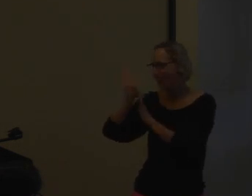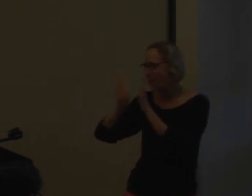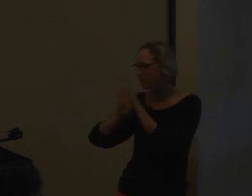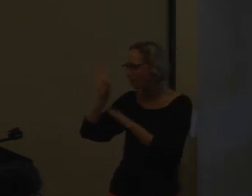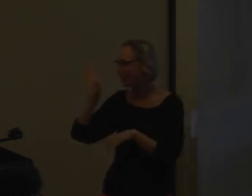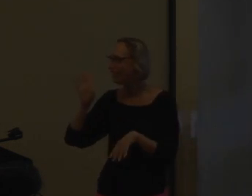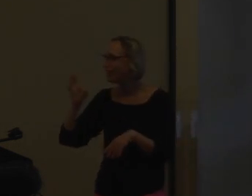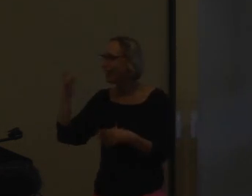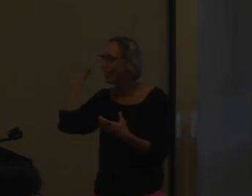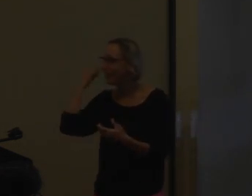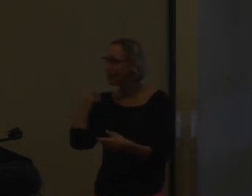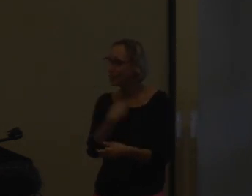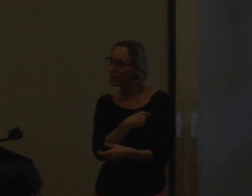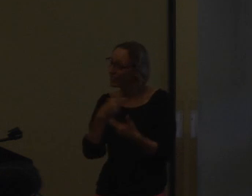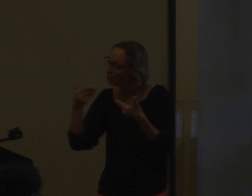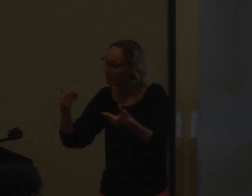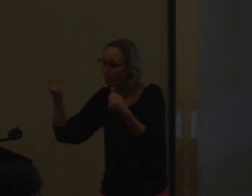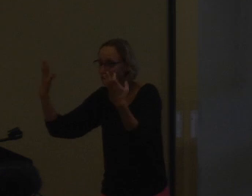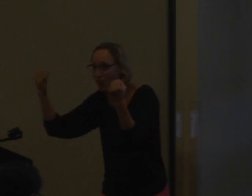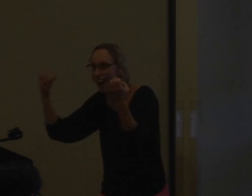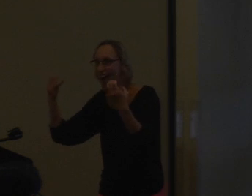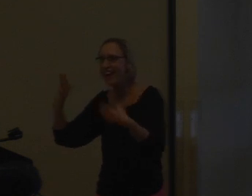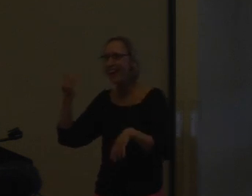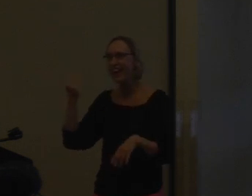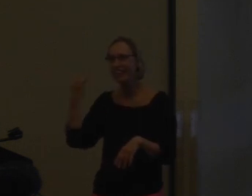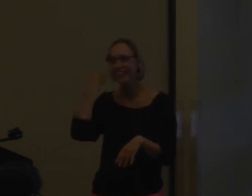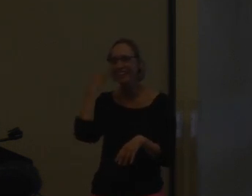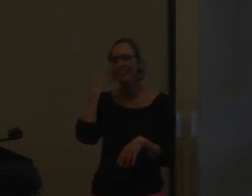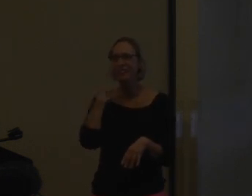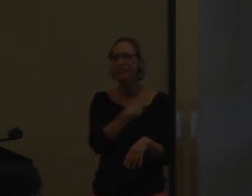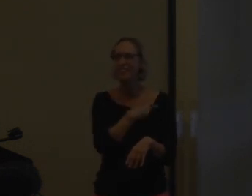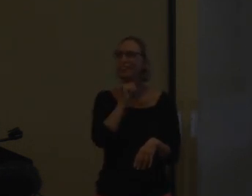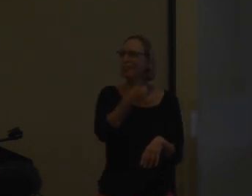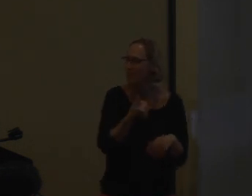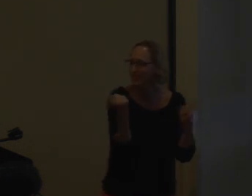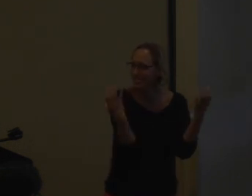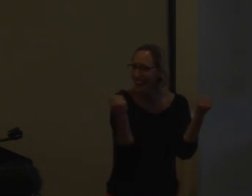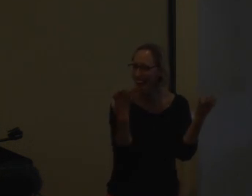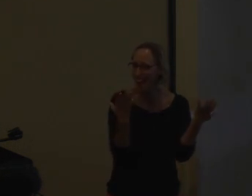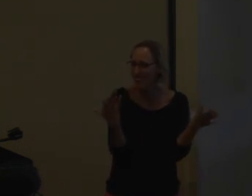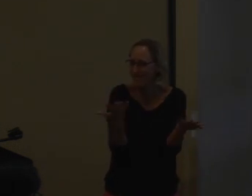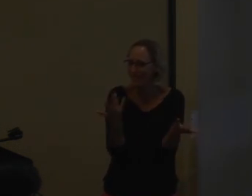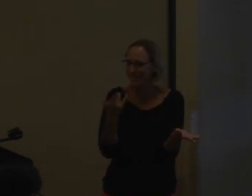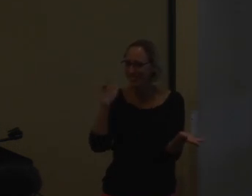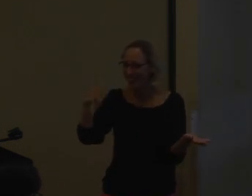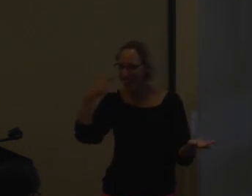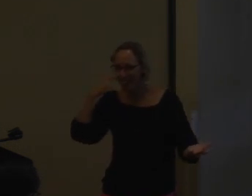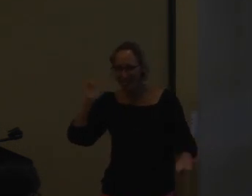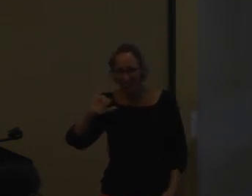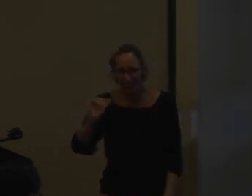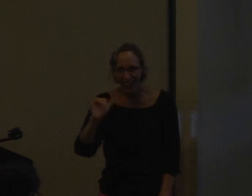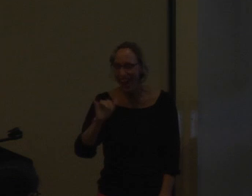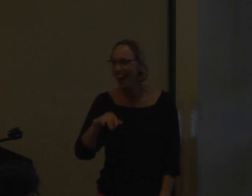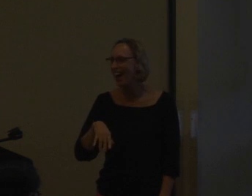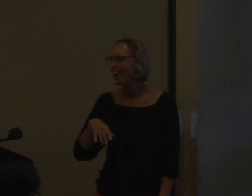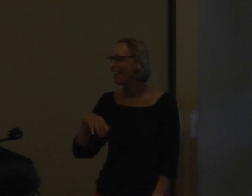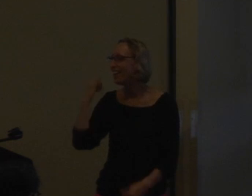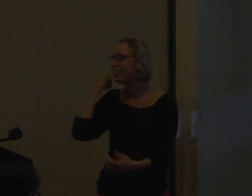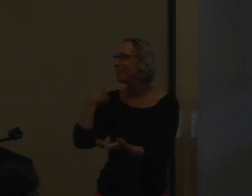does it have on our cognitive development? And when we sign, when we don't sign, what does that